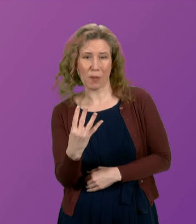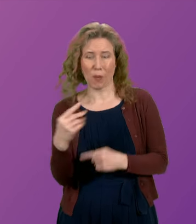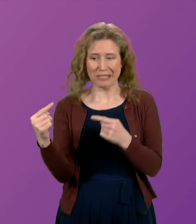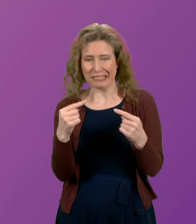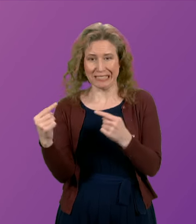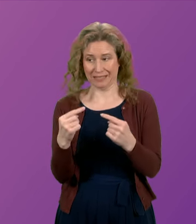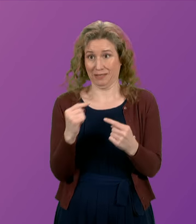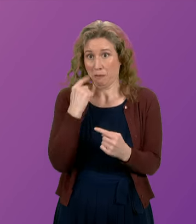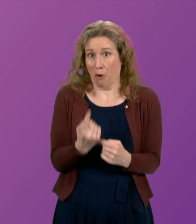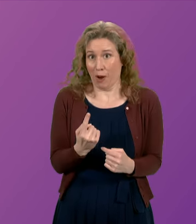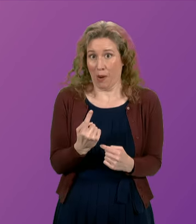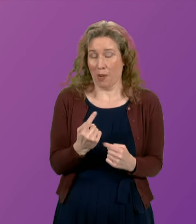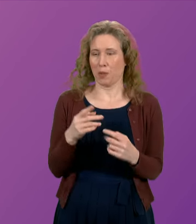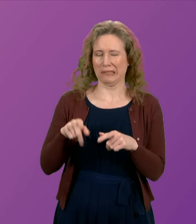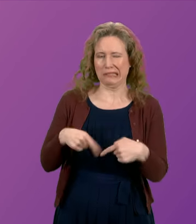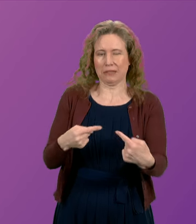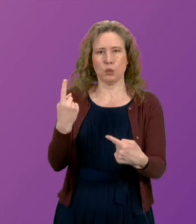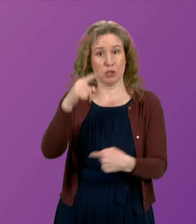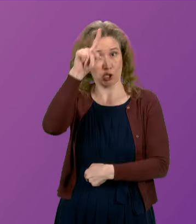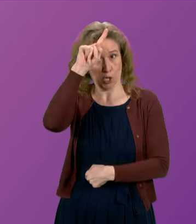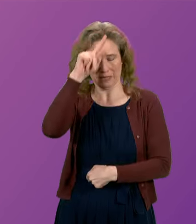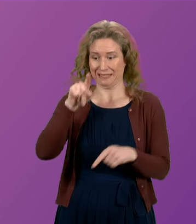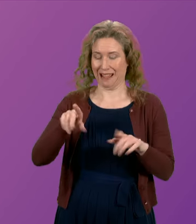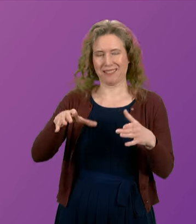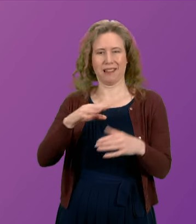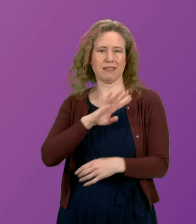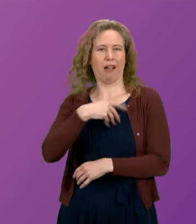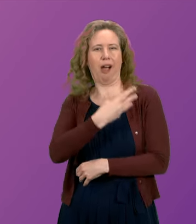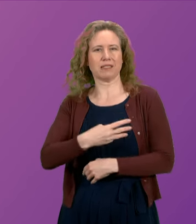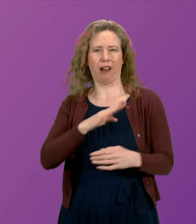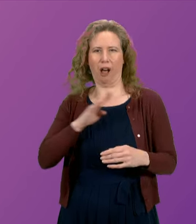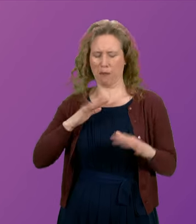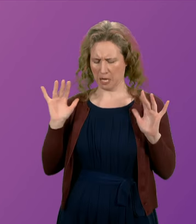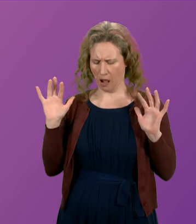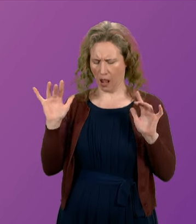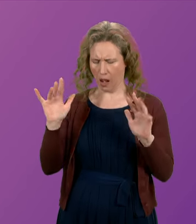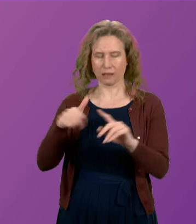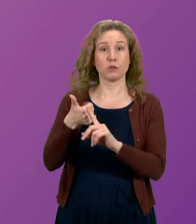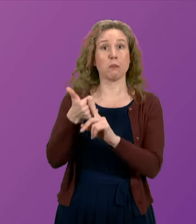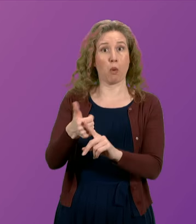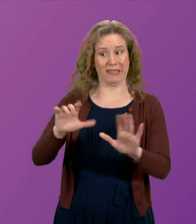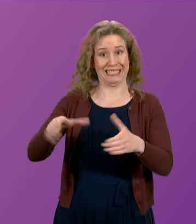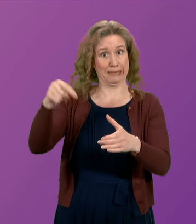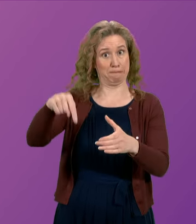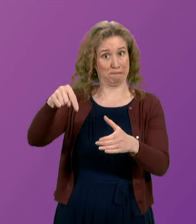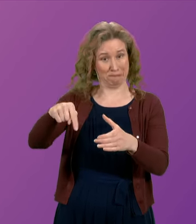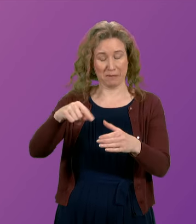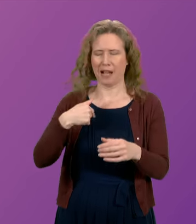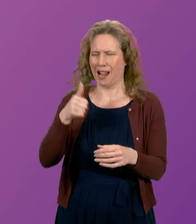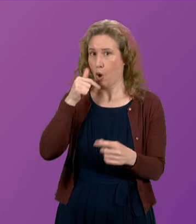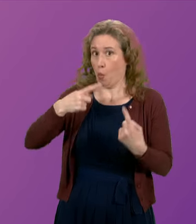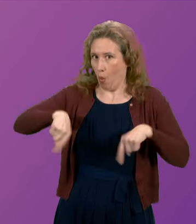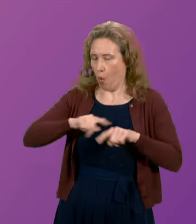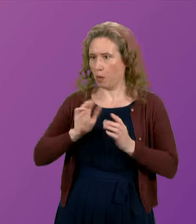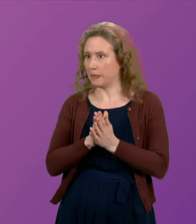against Germany. The Tartan army have travelled in huge numbers to support Steve Clarke and the team, and I know we'll all